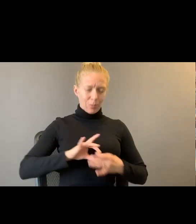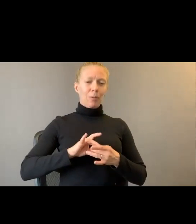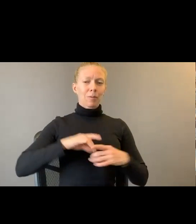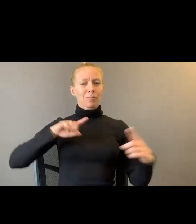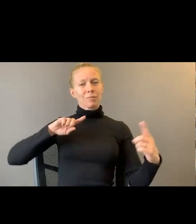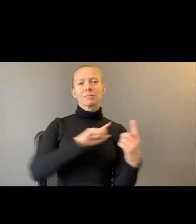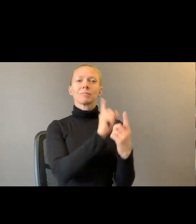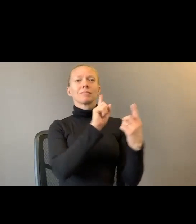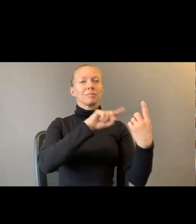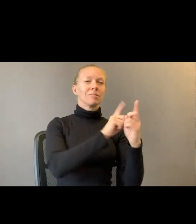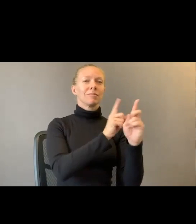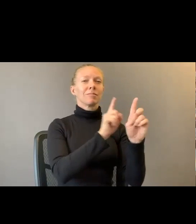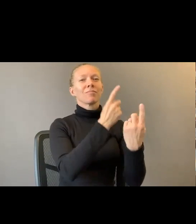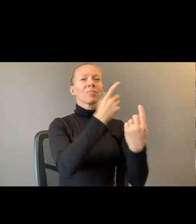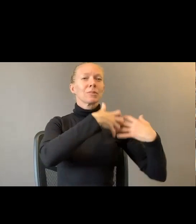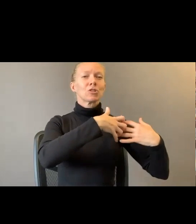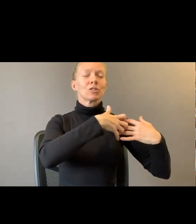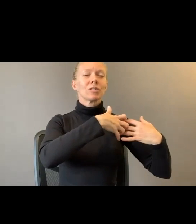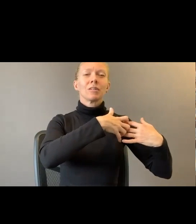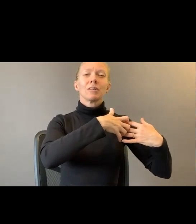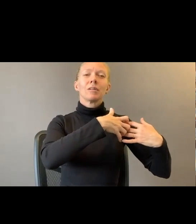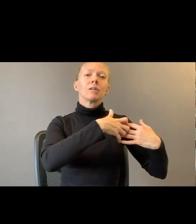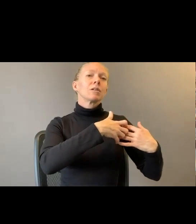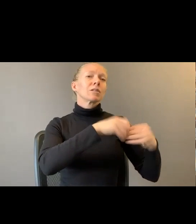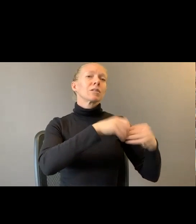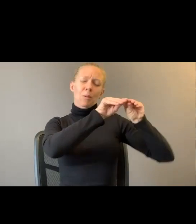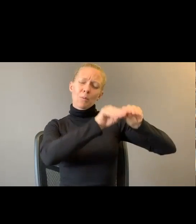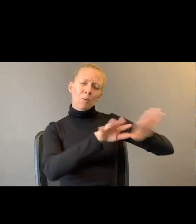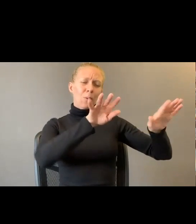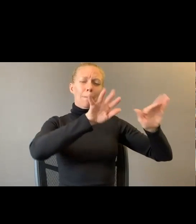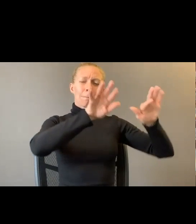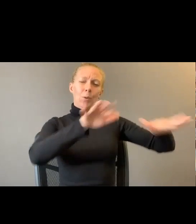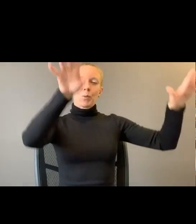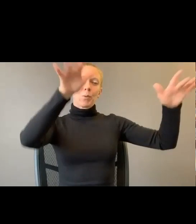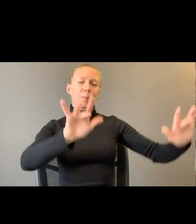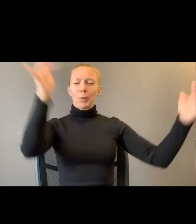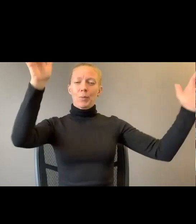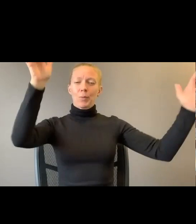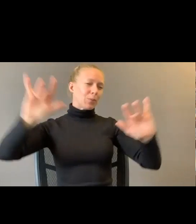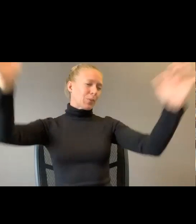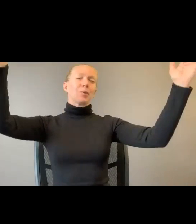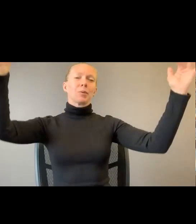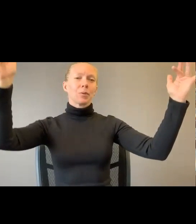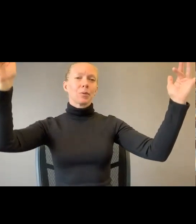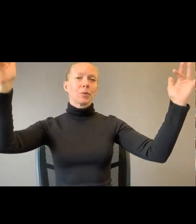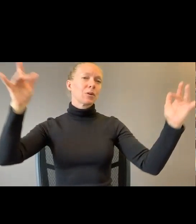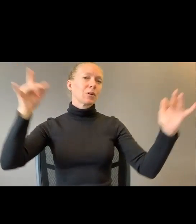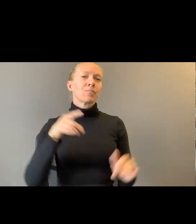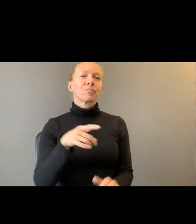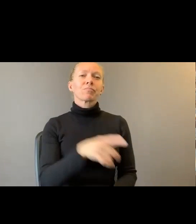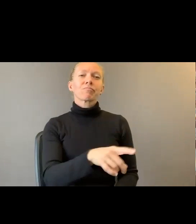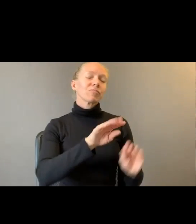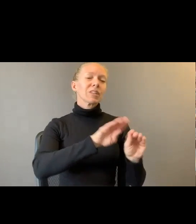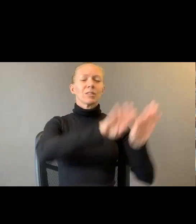the machine. Bestows a cascade of sparks. Mizuku thrusts slow a waterfall of light across